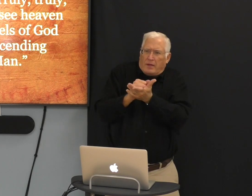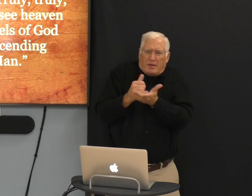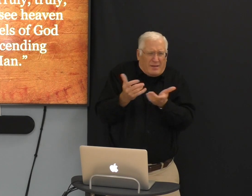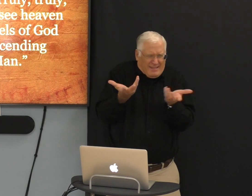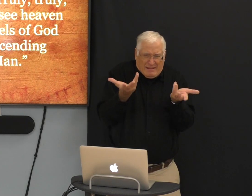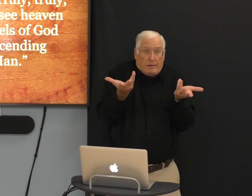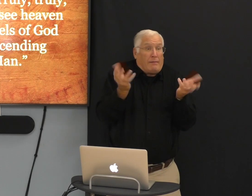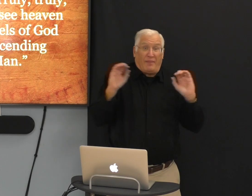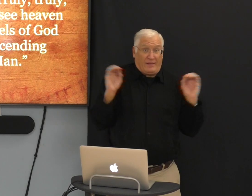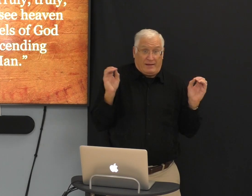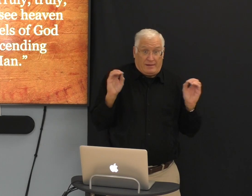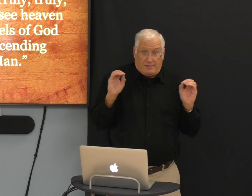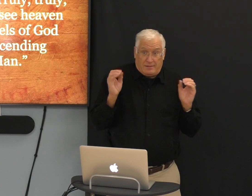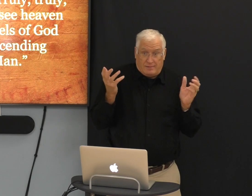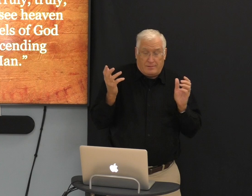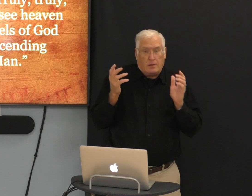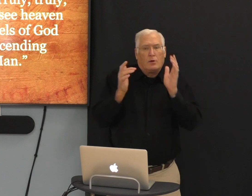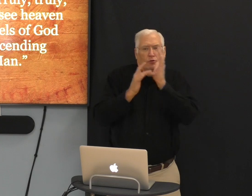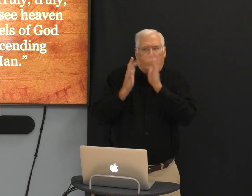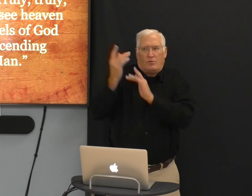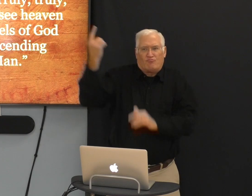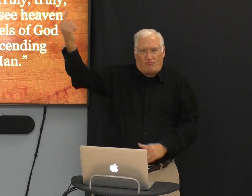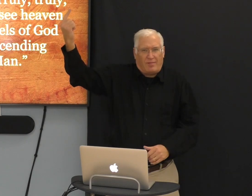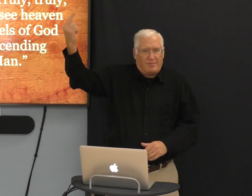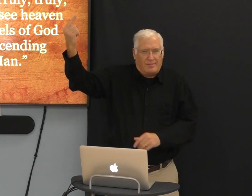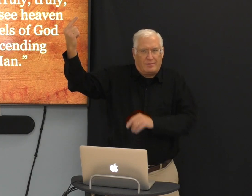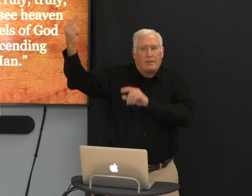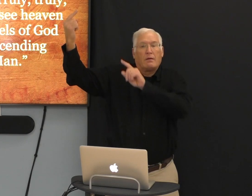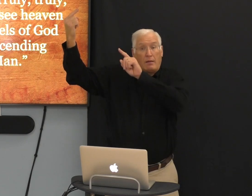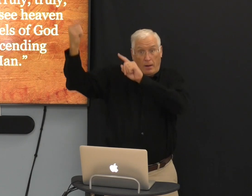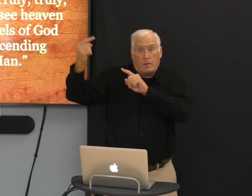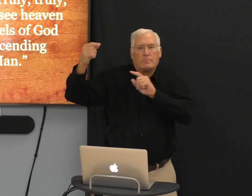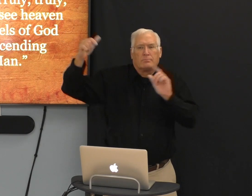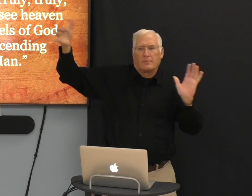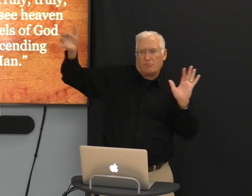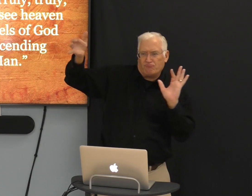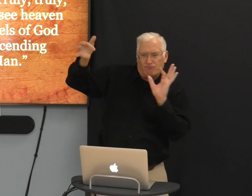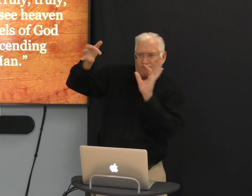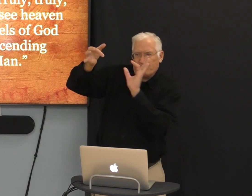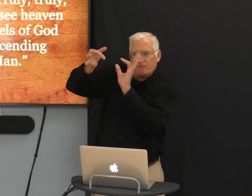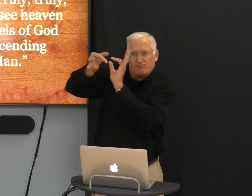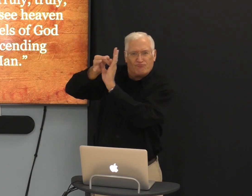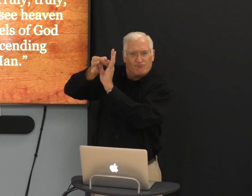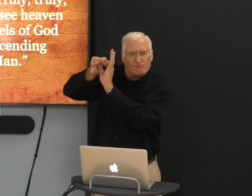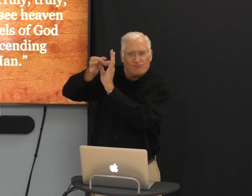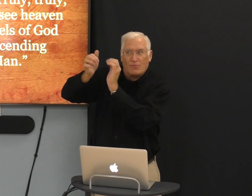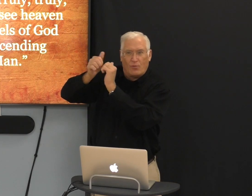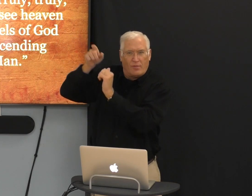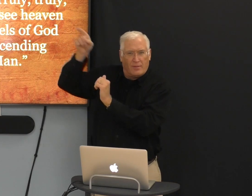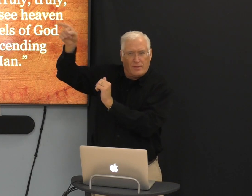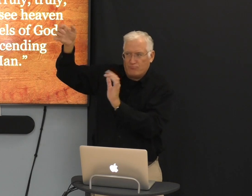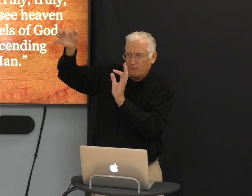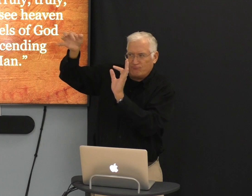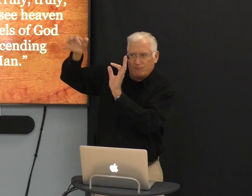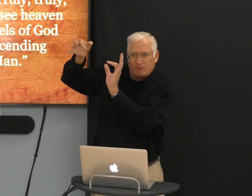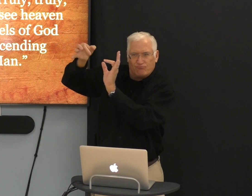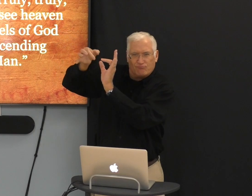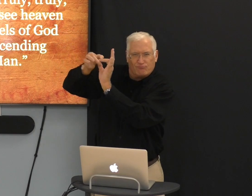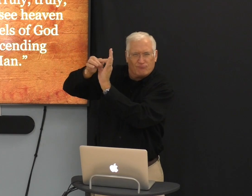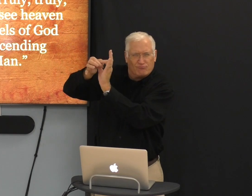What do we do about that? We can't do anything. Only Jesus. Our connection is through